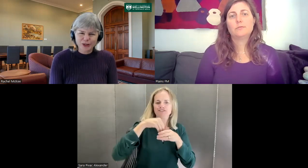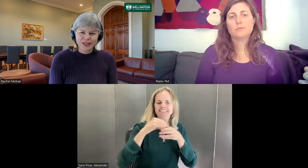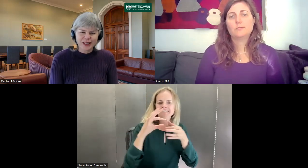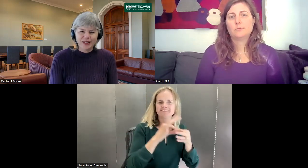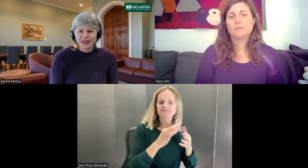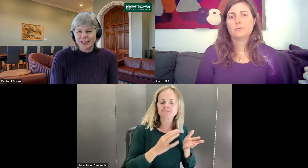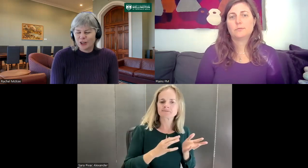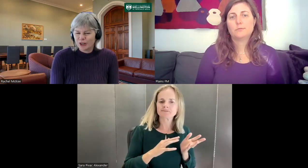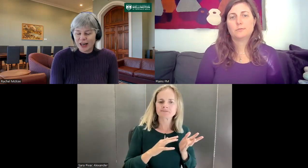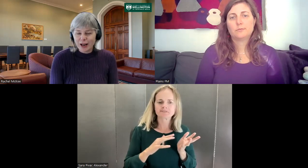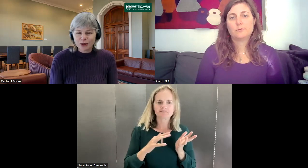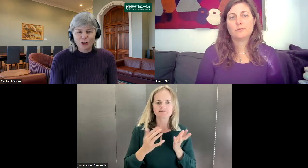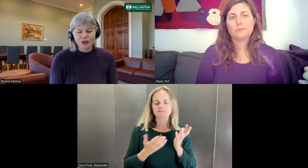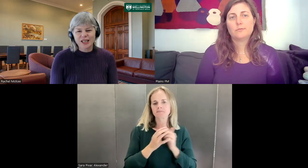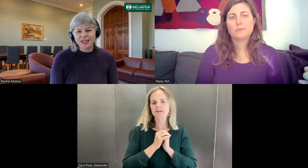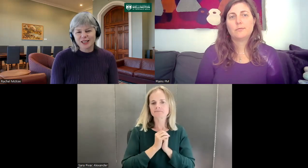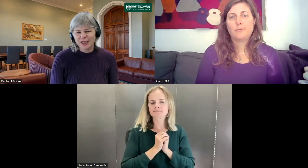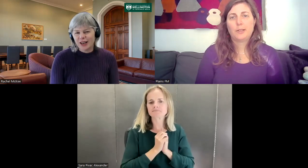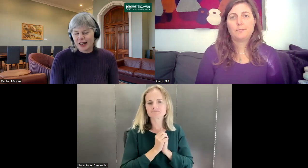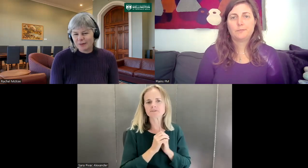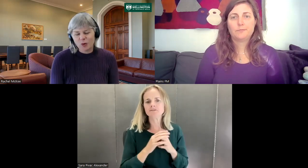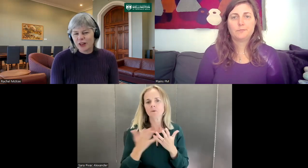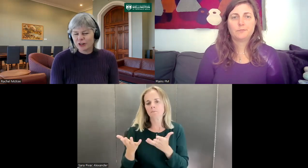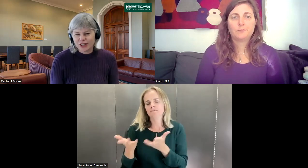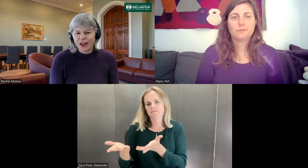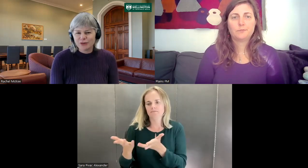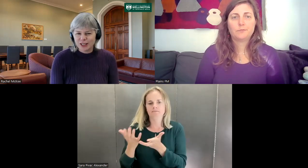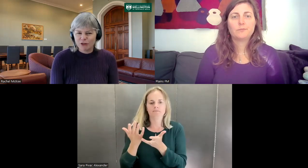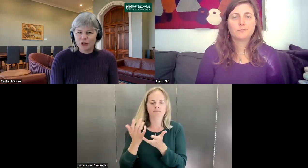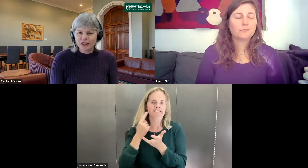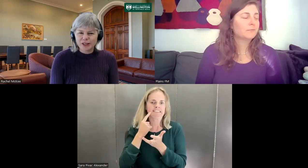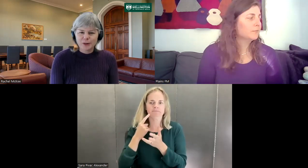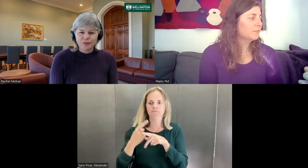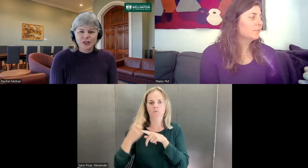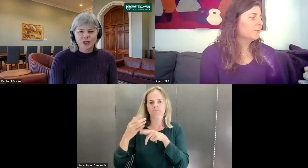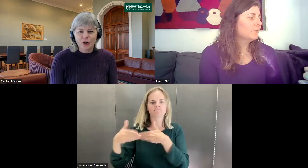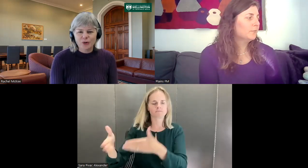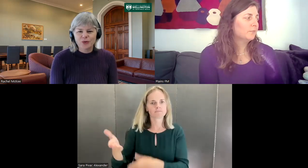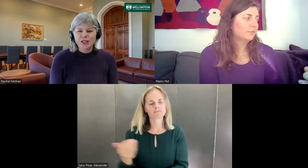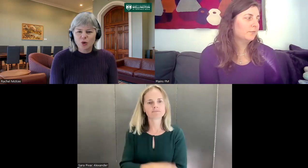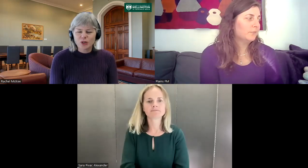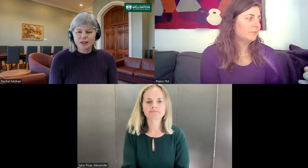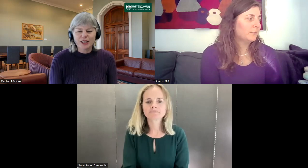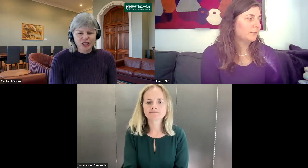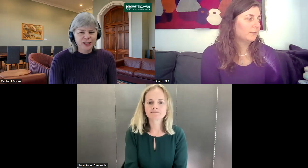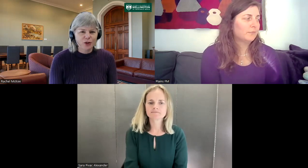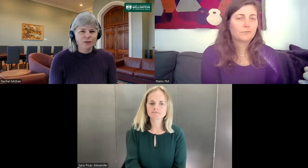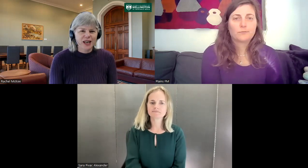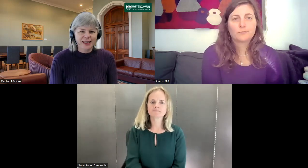there's no sign language content, or they're not designed for deaf learners. So this course is much easier for them to access